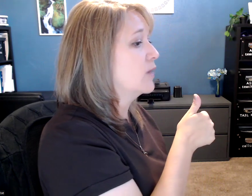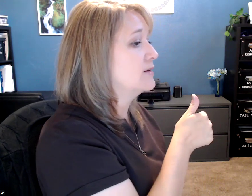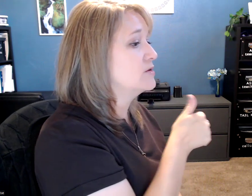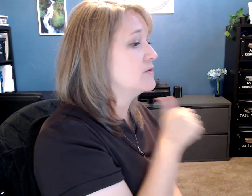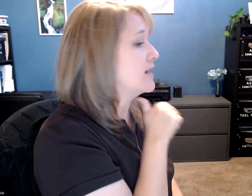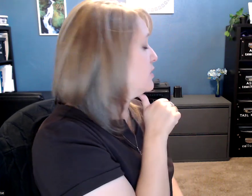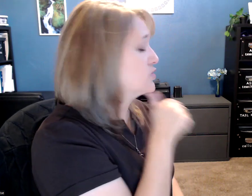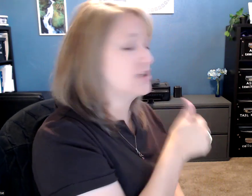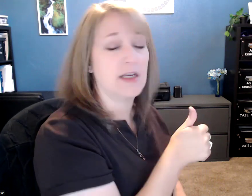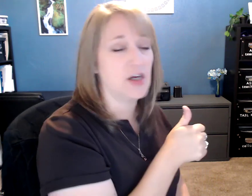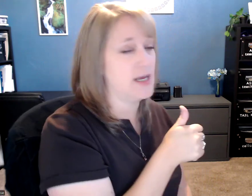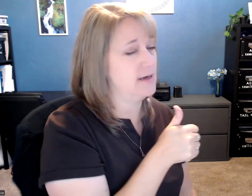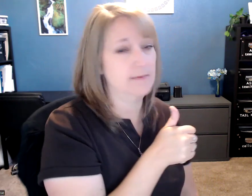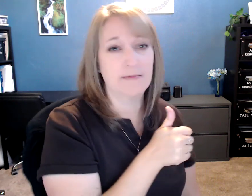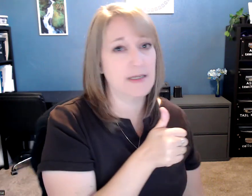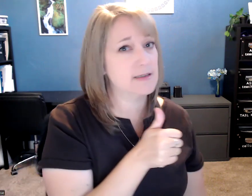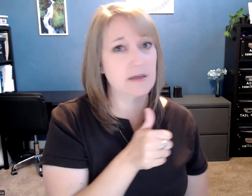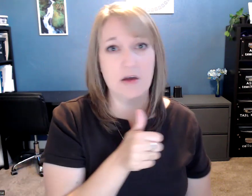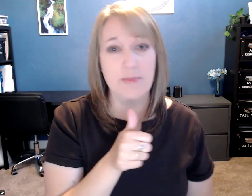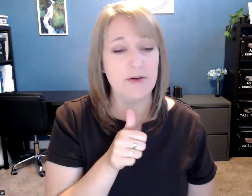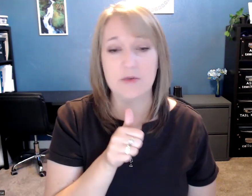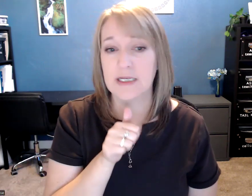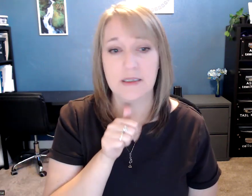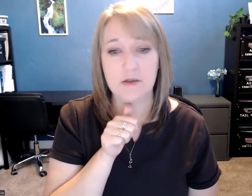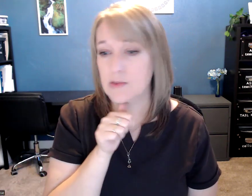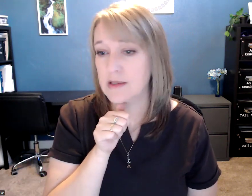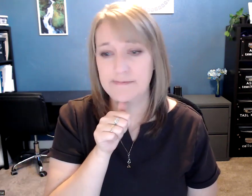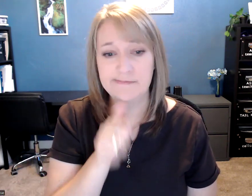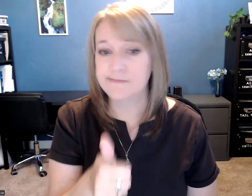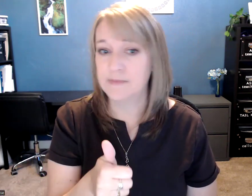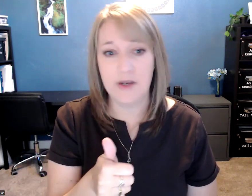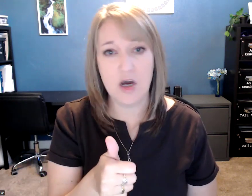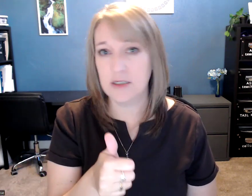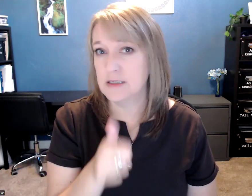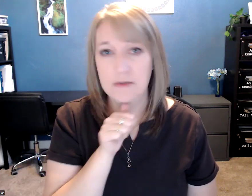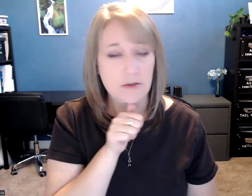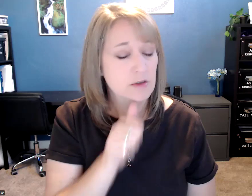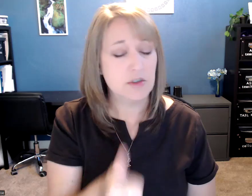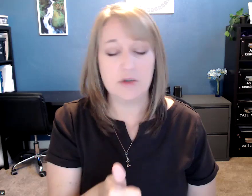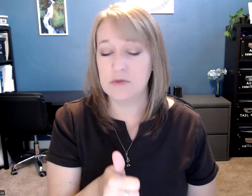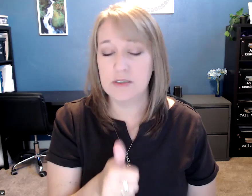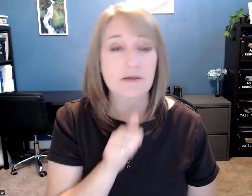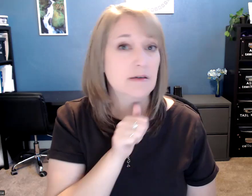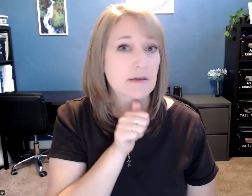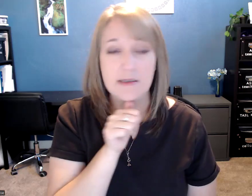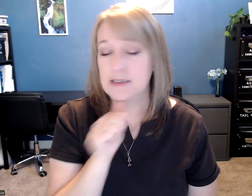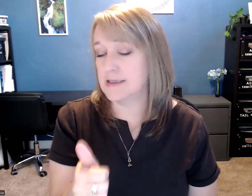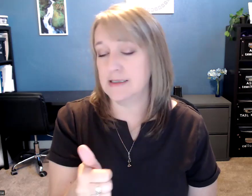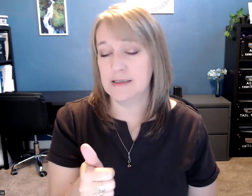while you do that, you shake your head. That's the non-manual sign that goes with it. Not, don't, doesn't.